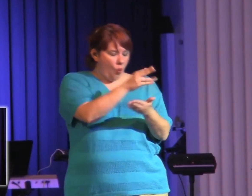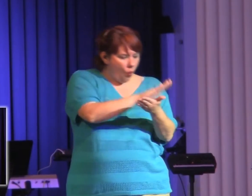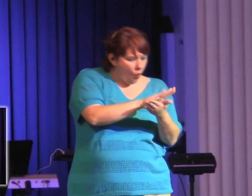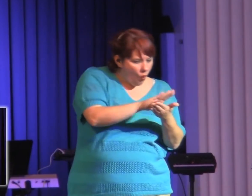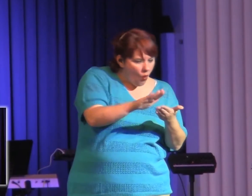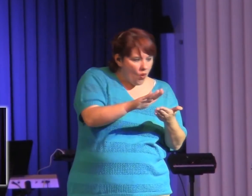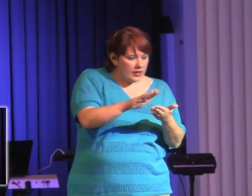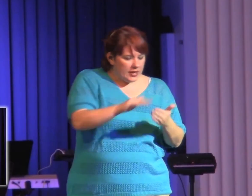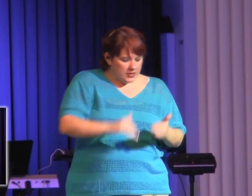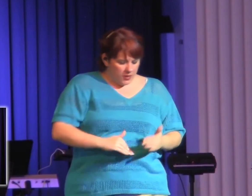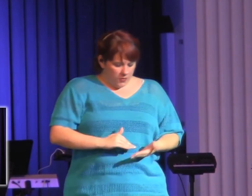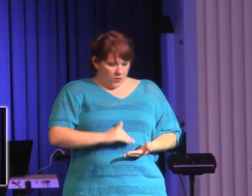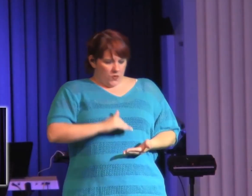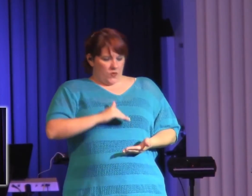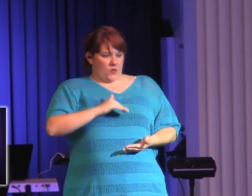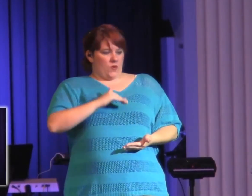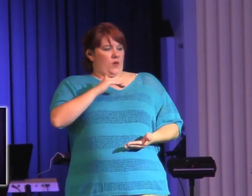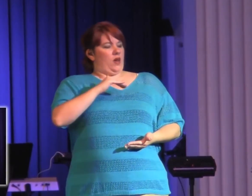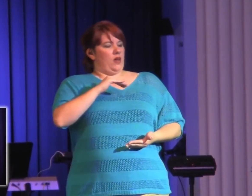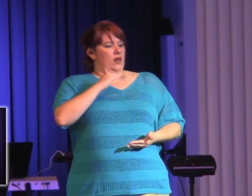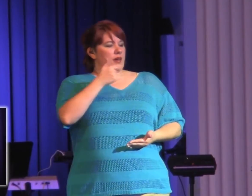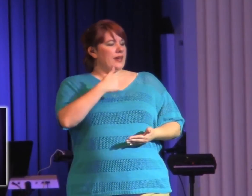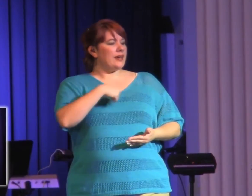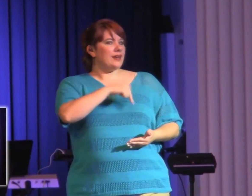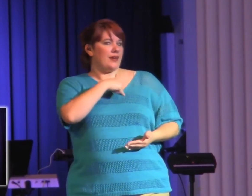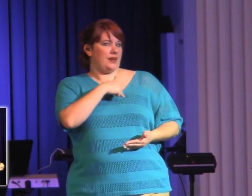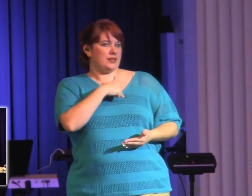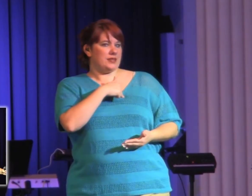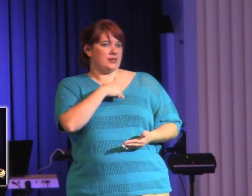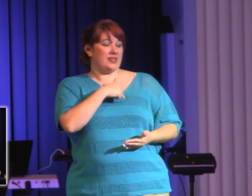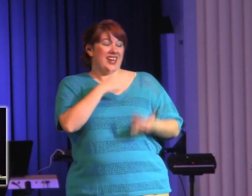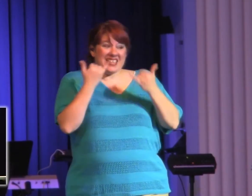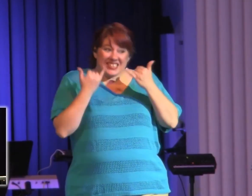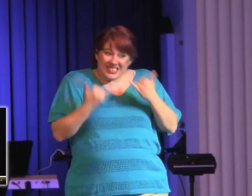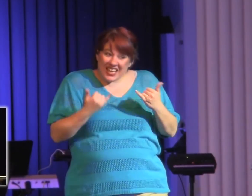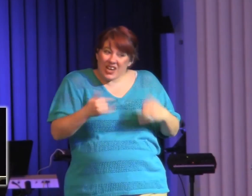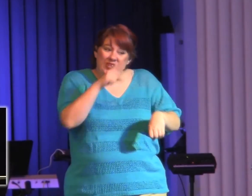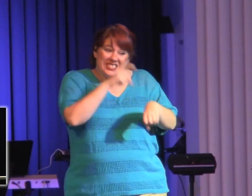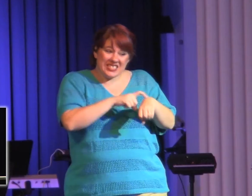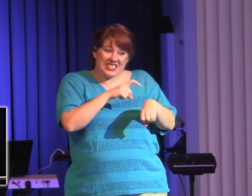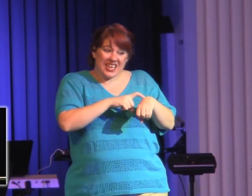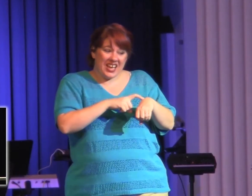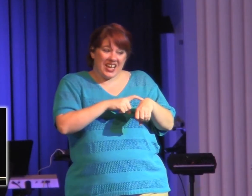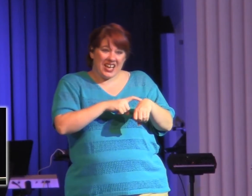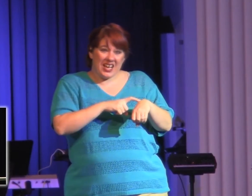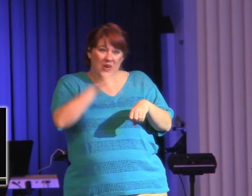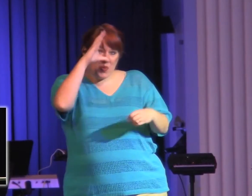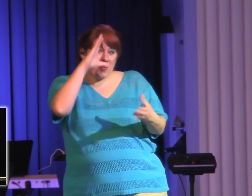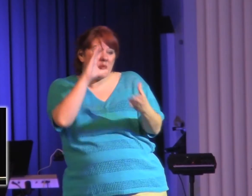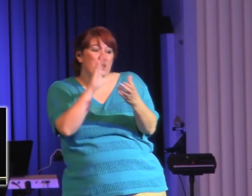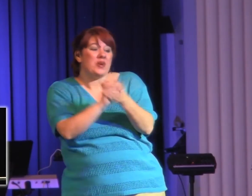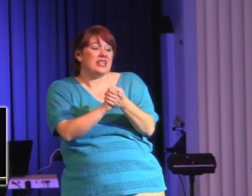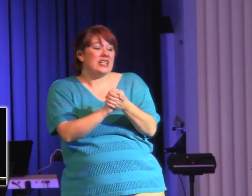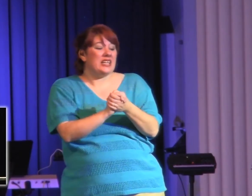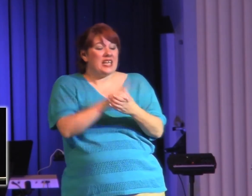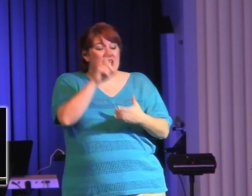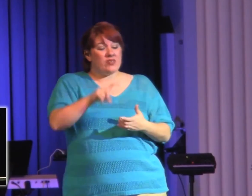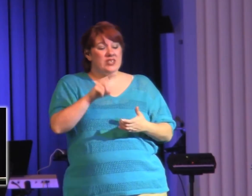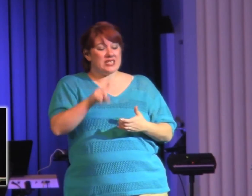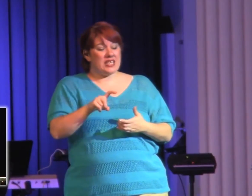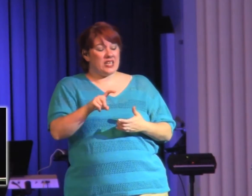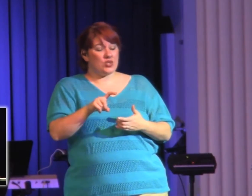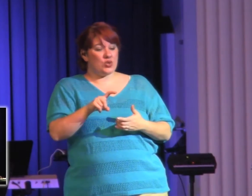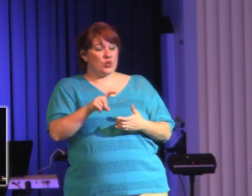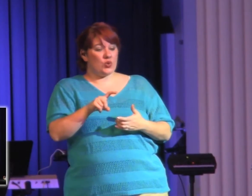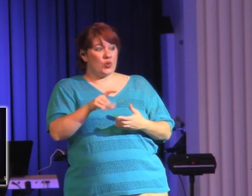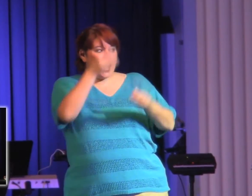believers need to not only say what they believe, but more importantly, live what they believe. When we